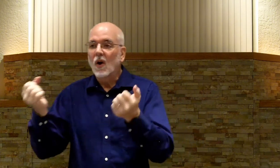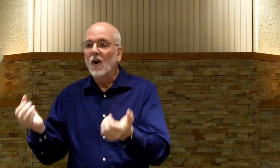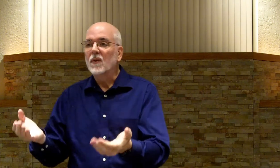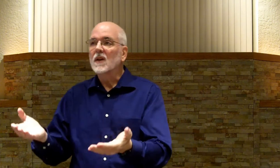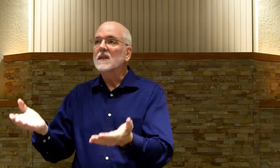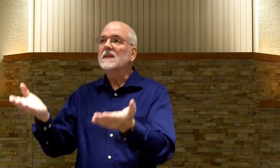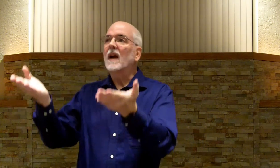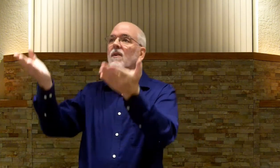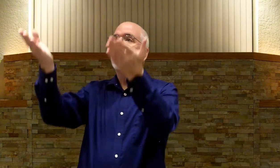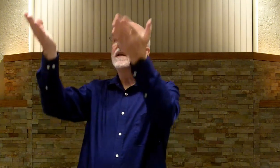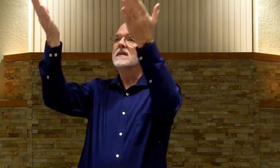offer. Sacrifices.